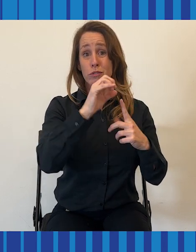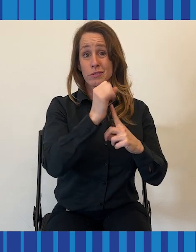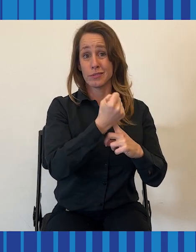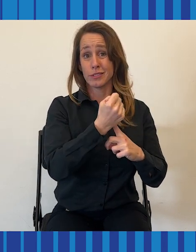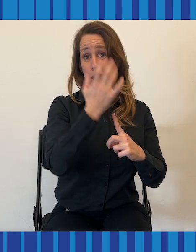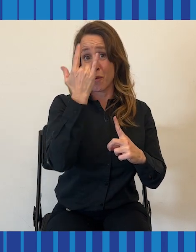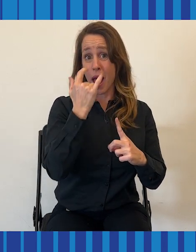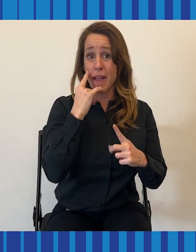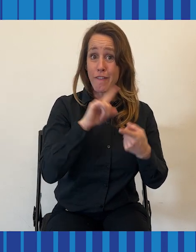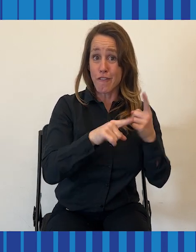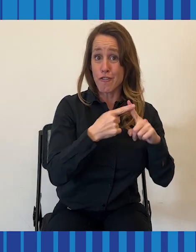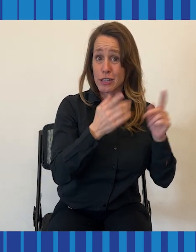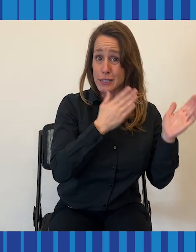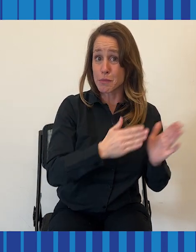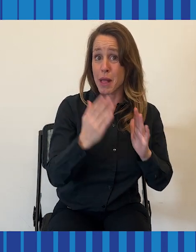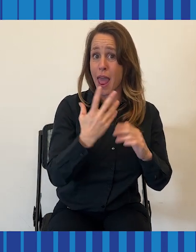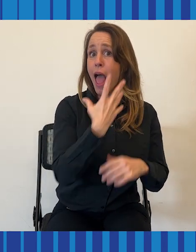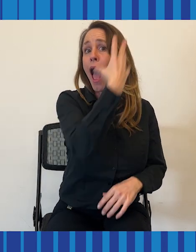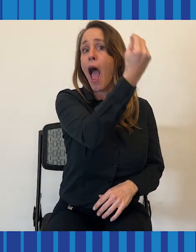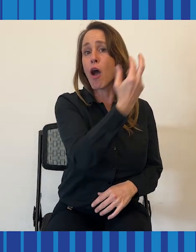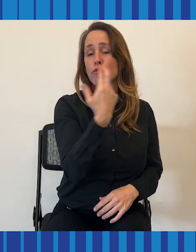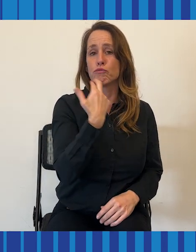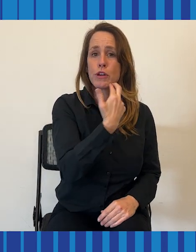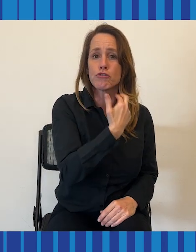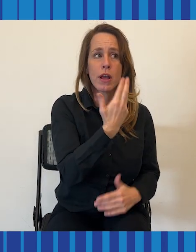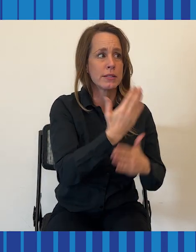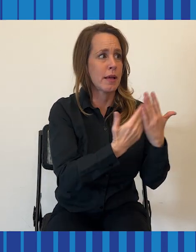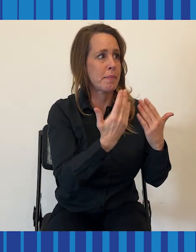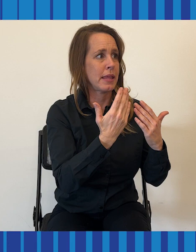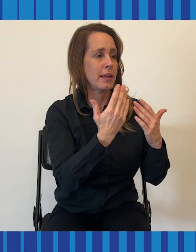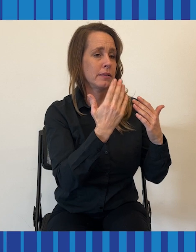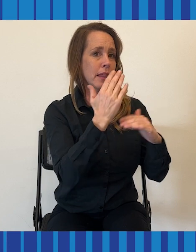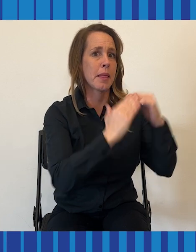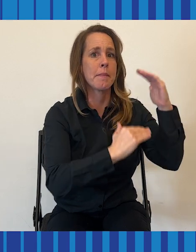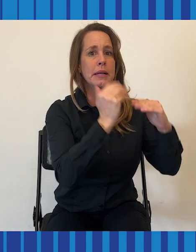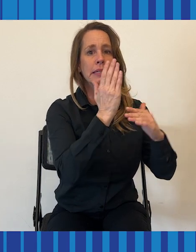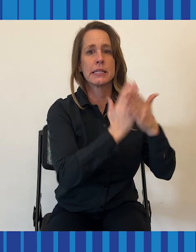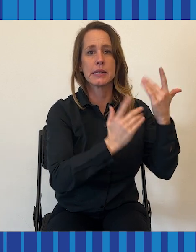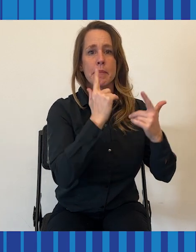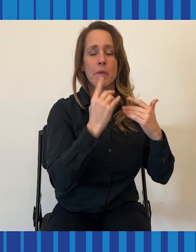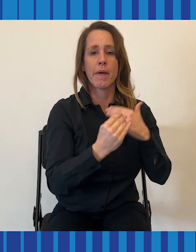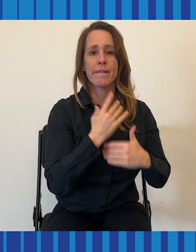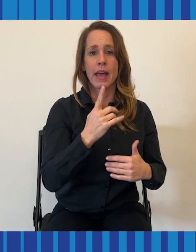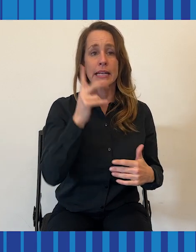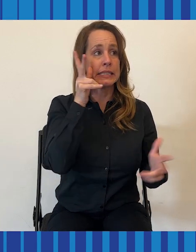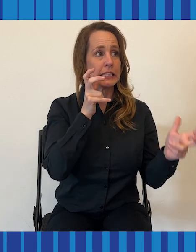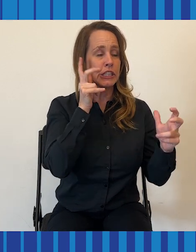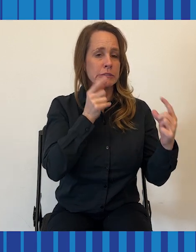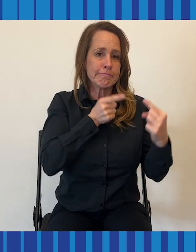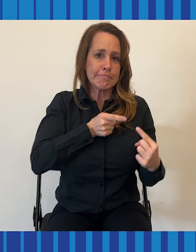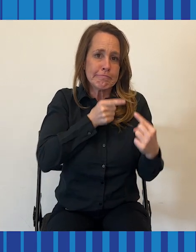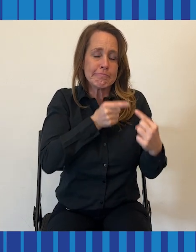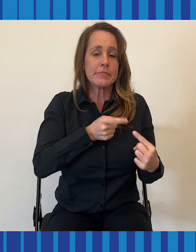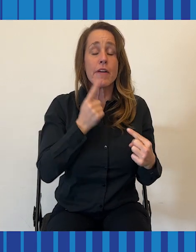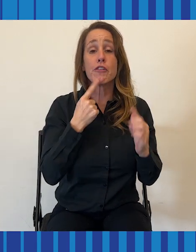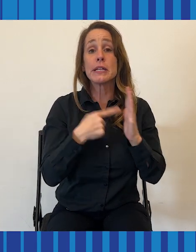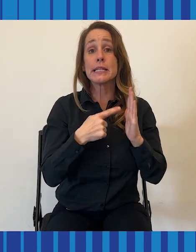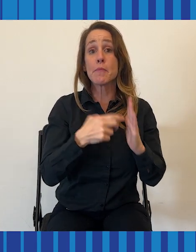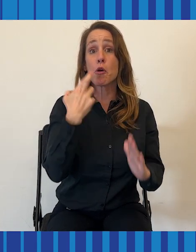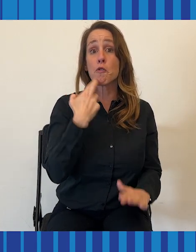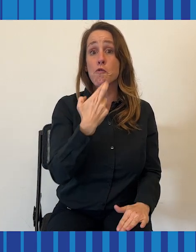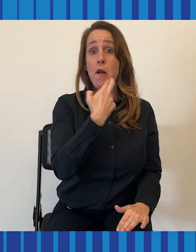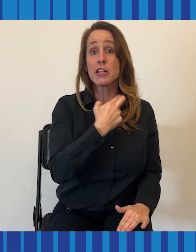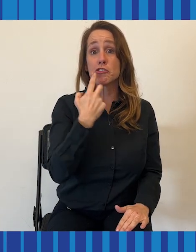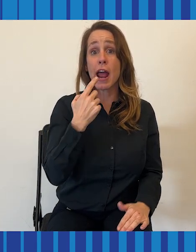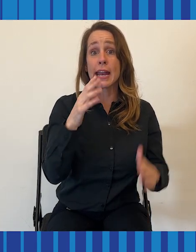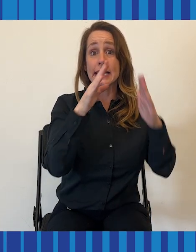Stephanie's friends get her input before they make plans to go out in case something about the building might make her hearing experience more difficult, like if the